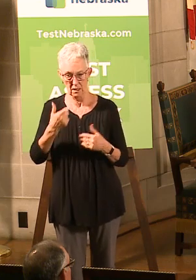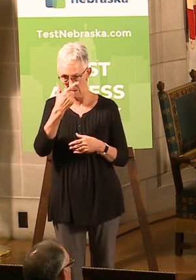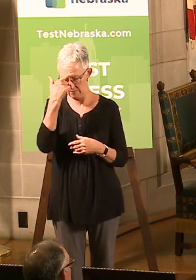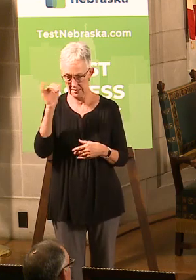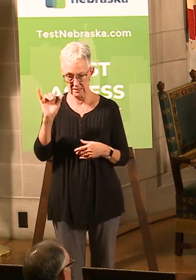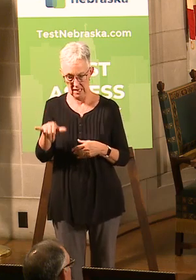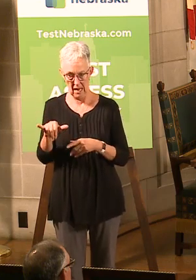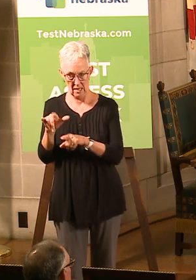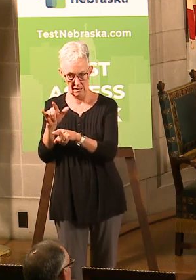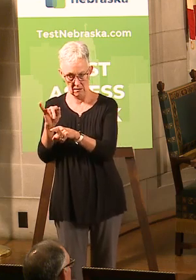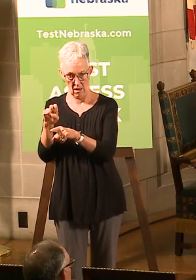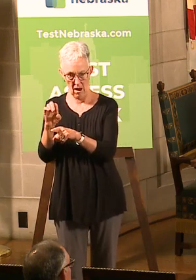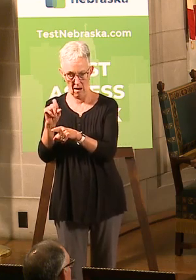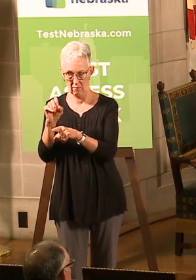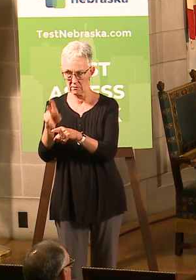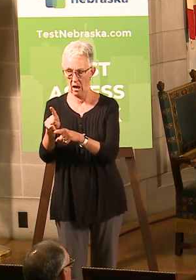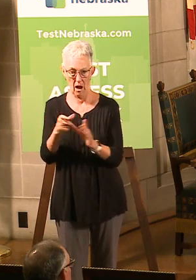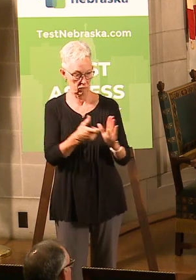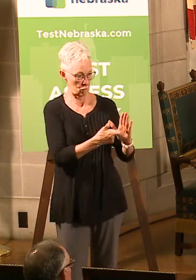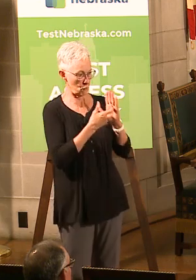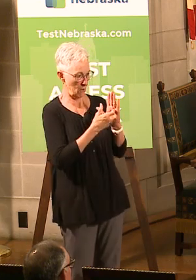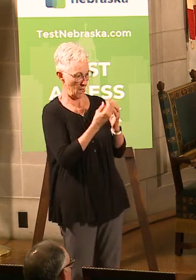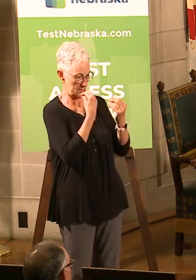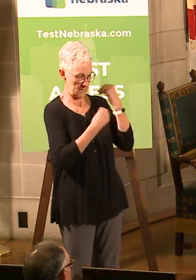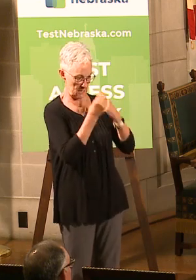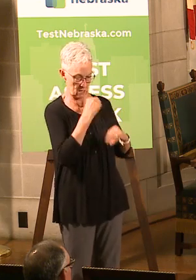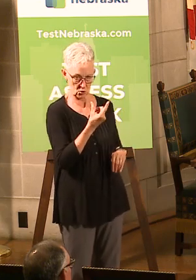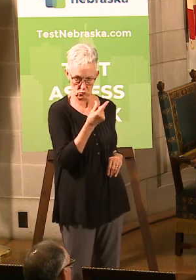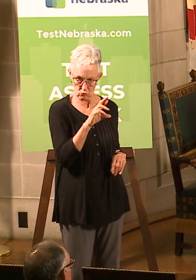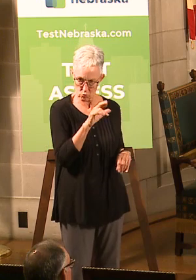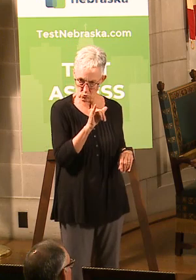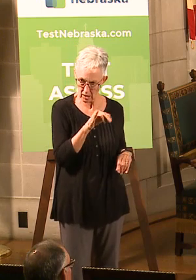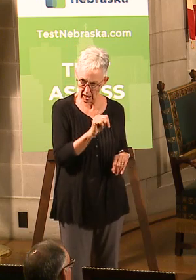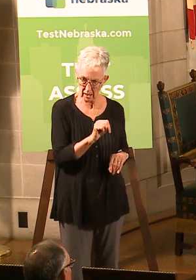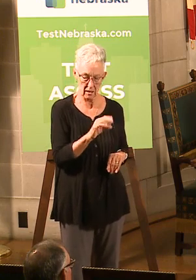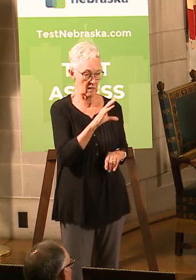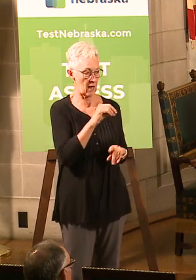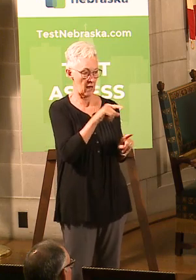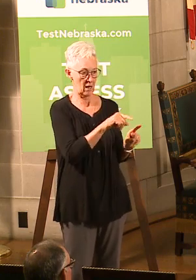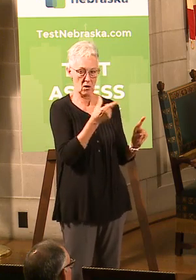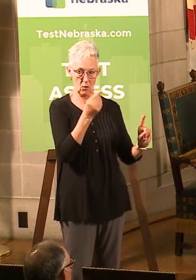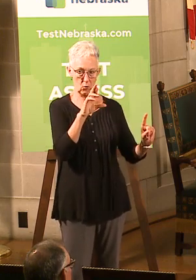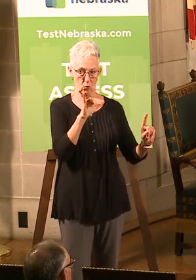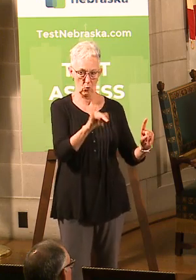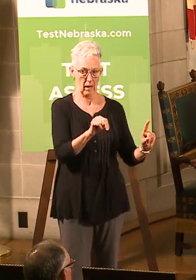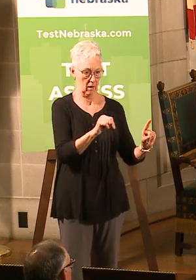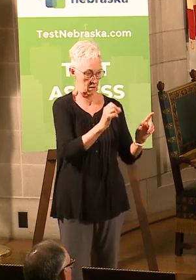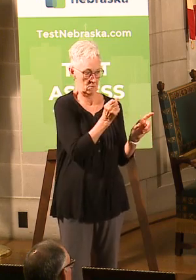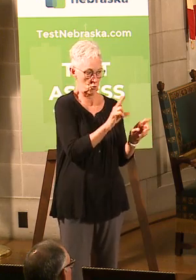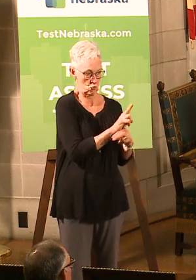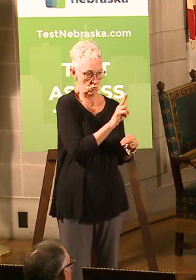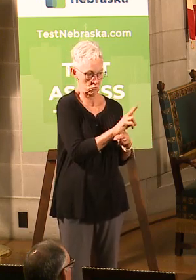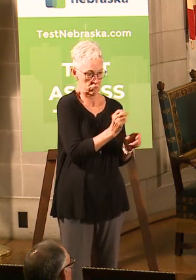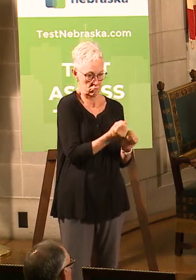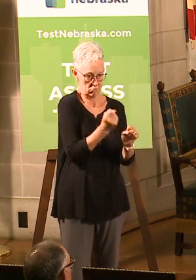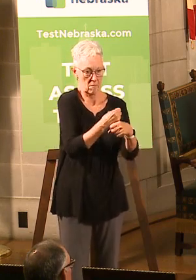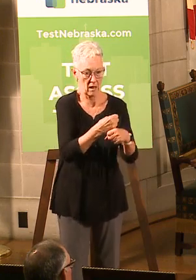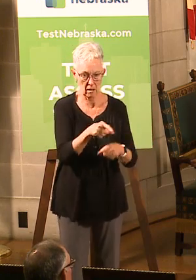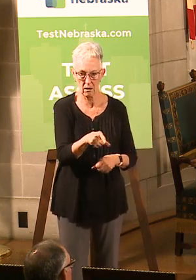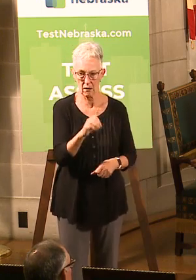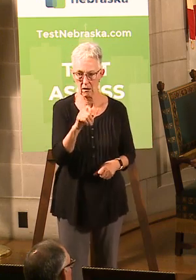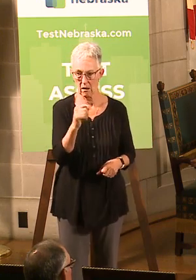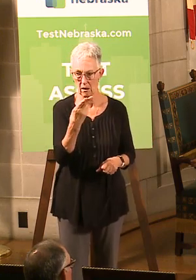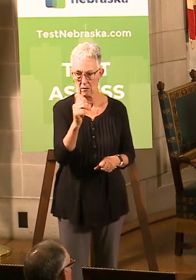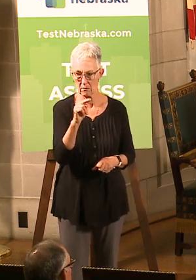It's also the recipient of the distiller's grains from ethanol and helps make that full circle from